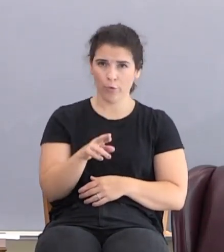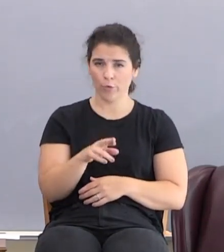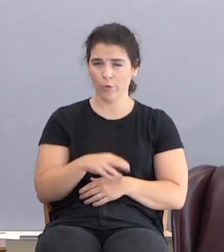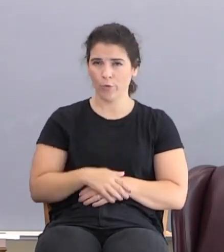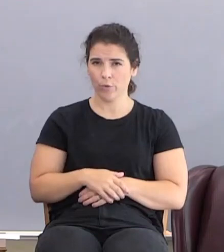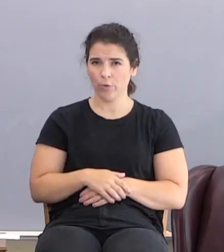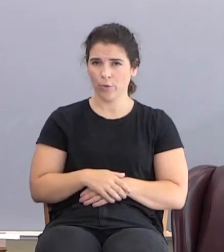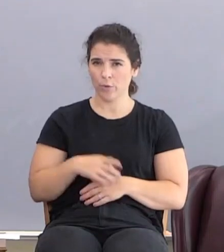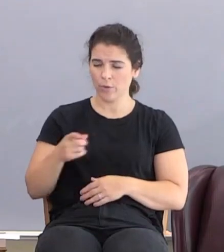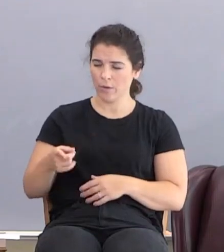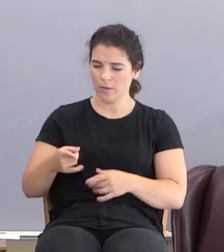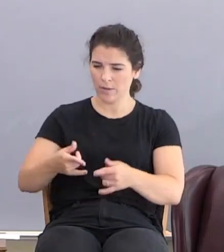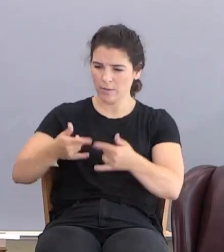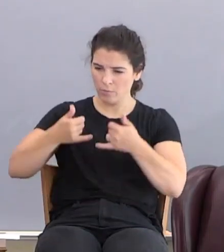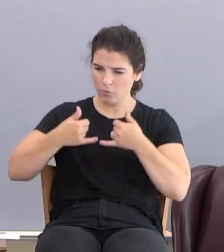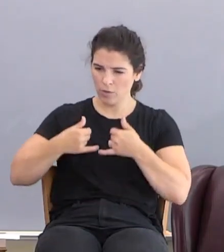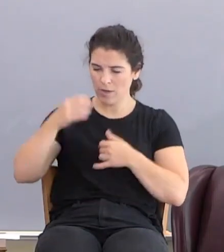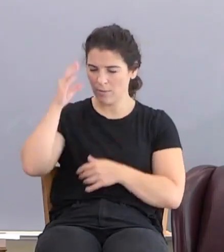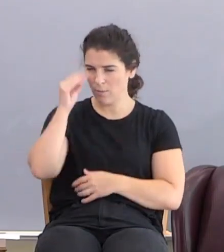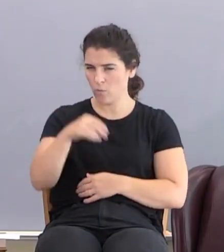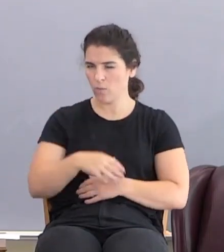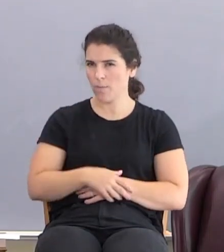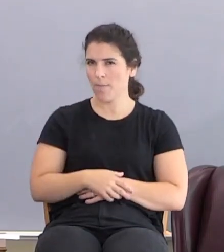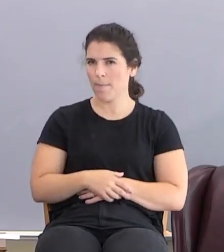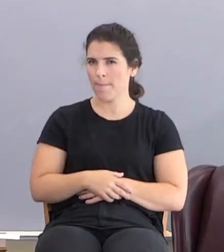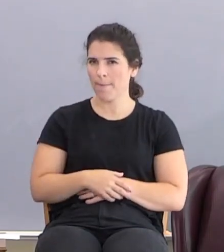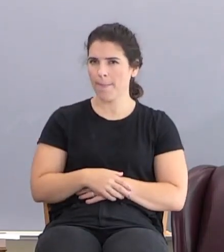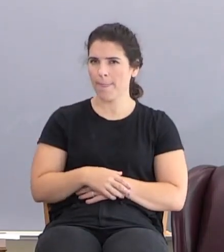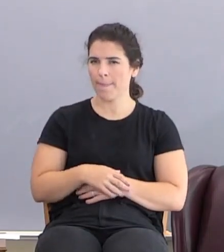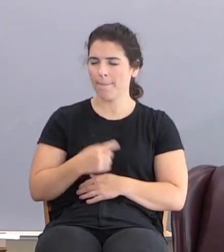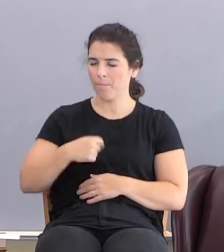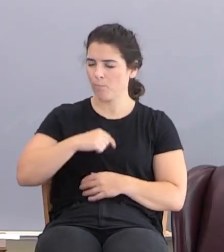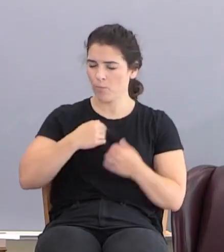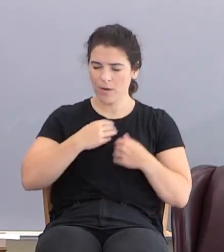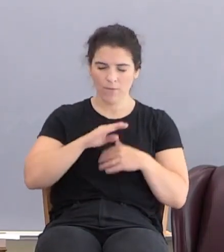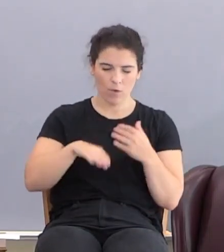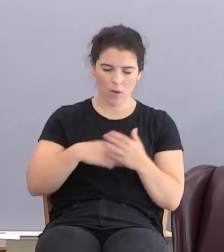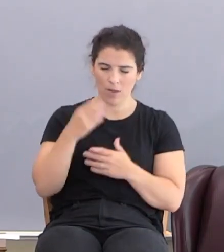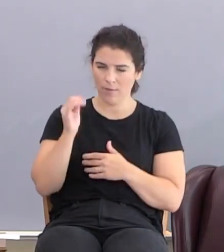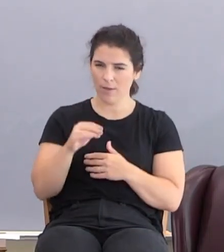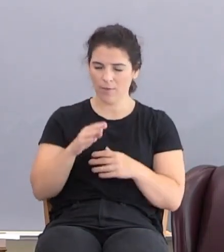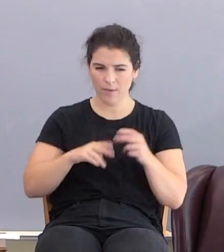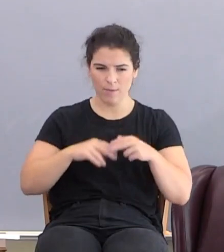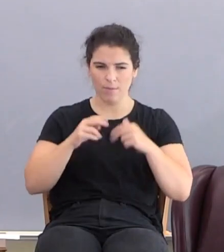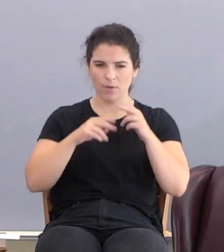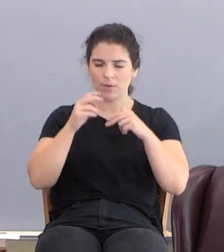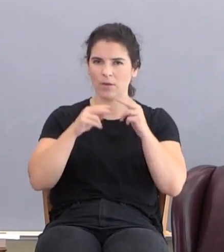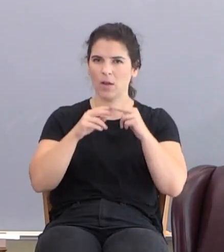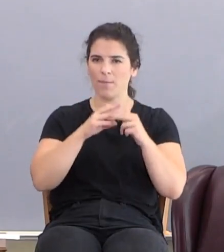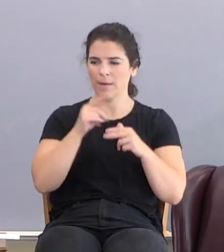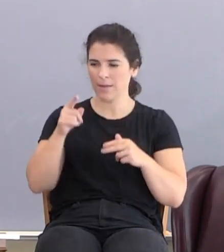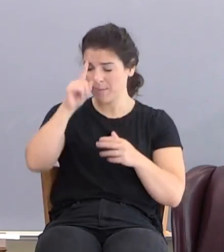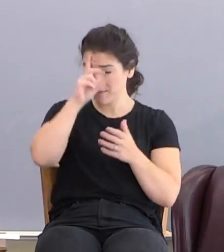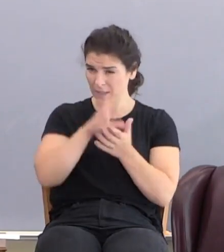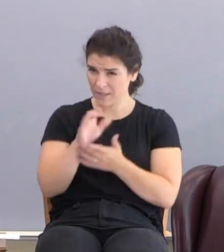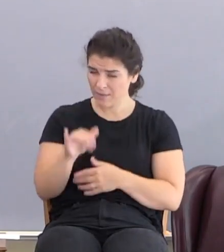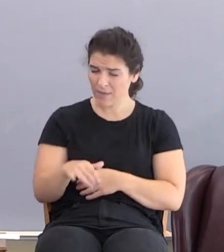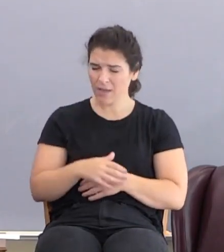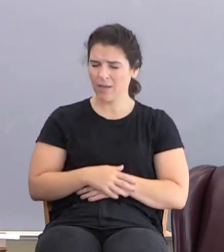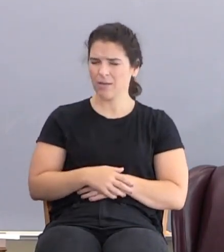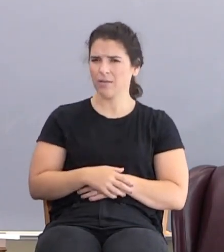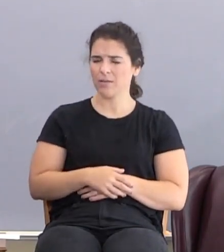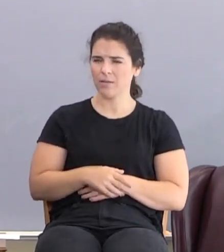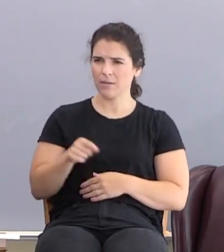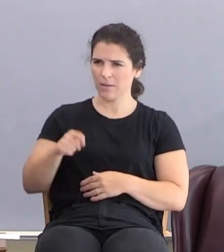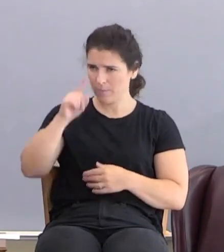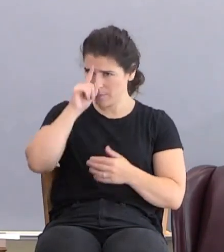He's the, he's the prize boy. He's the one we, we got all of our, they built it up in him and he believed it. He's trust, he